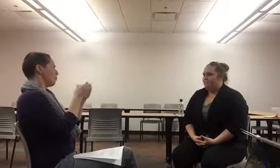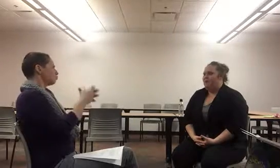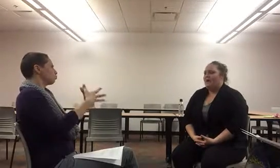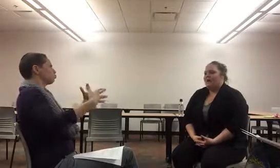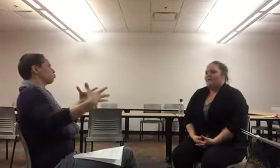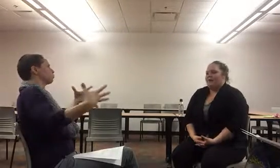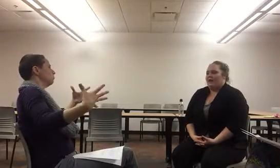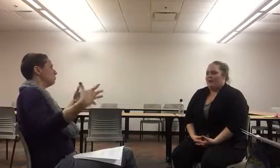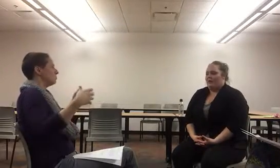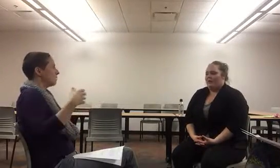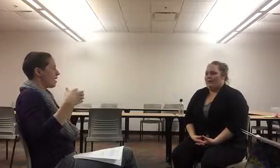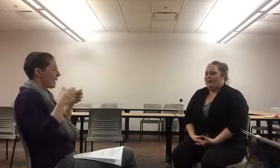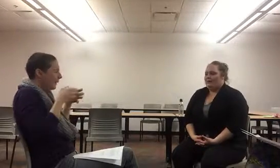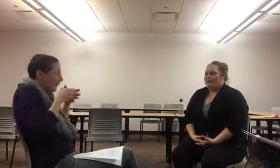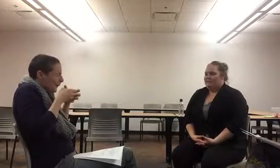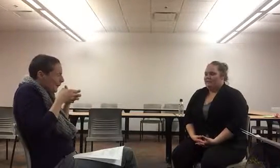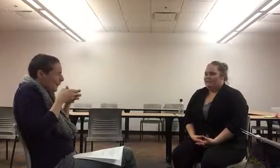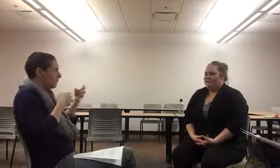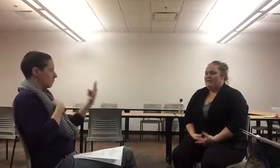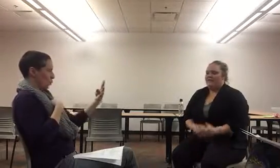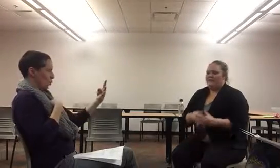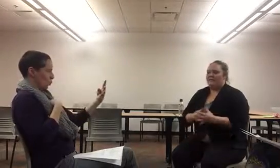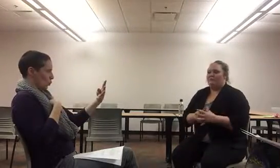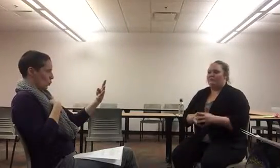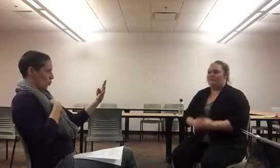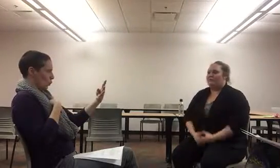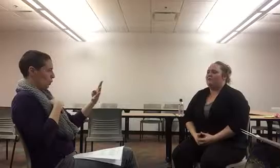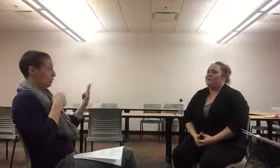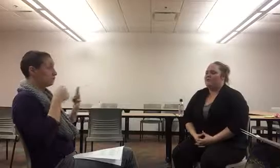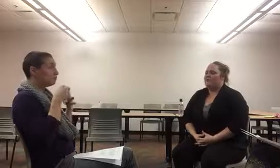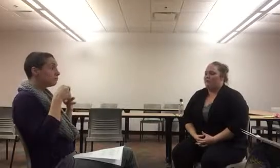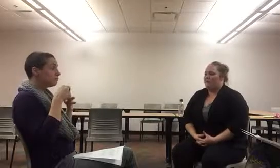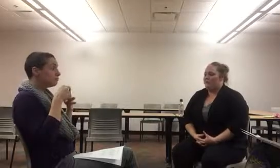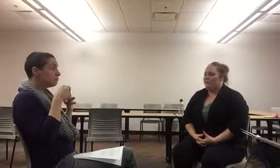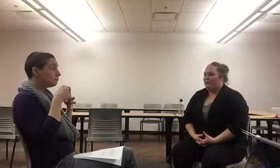I definitely have more... But... This is my... Very small, tight-knit group of people.